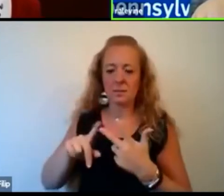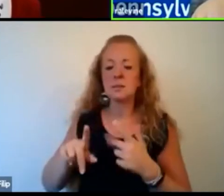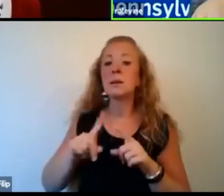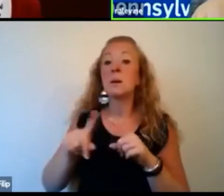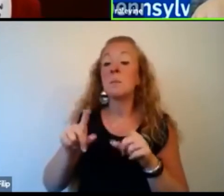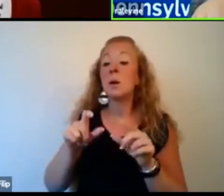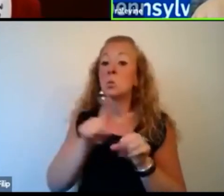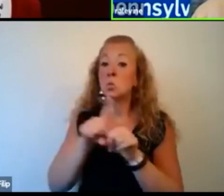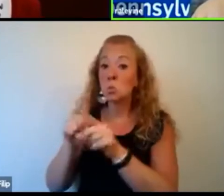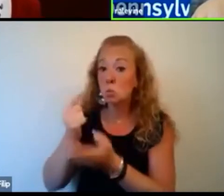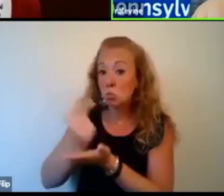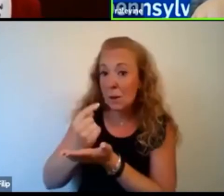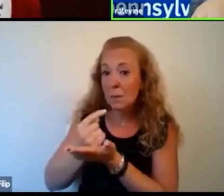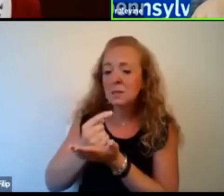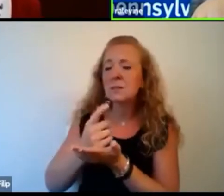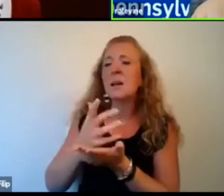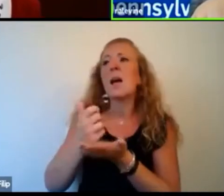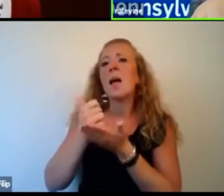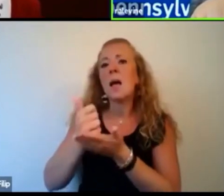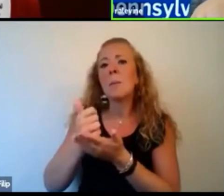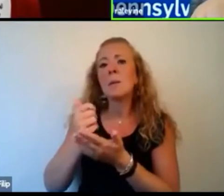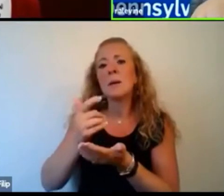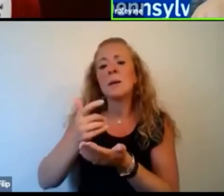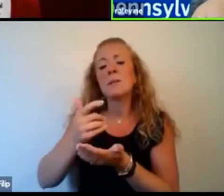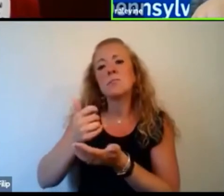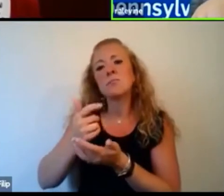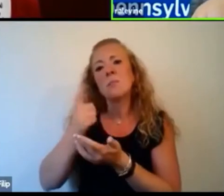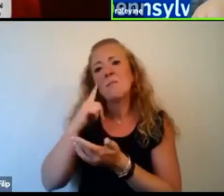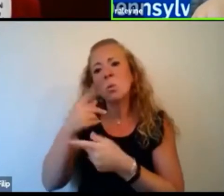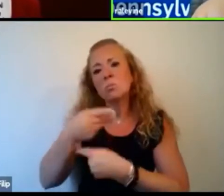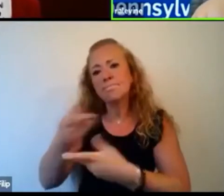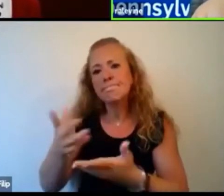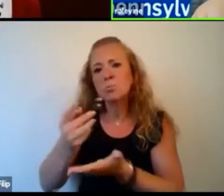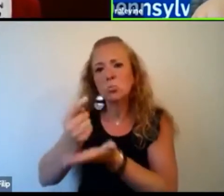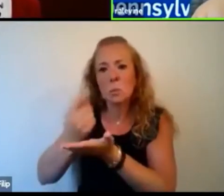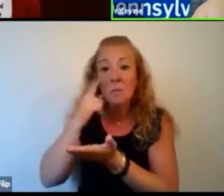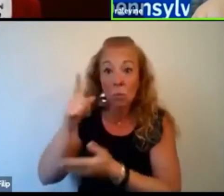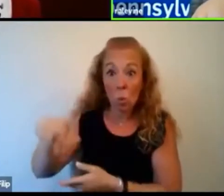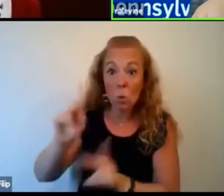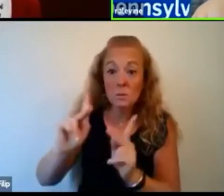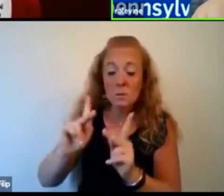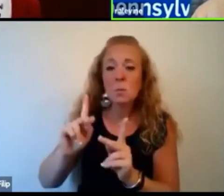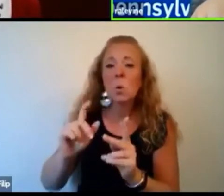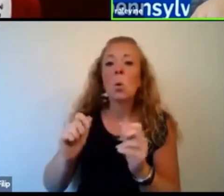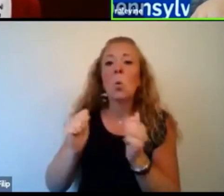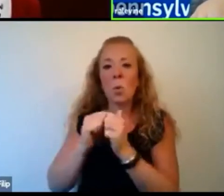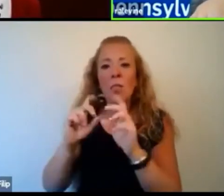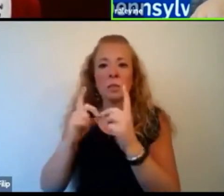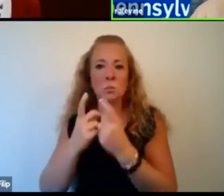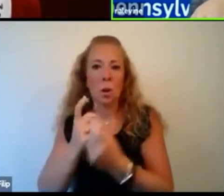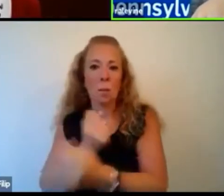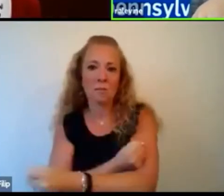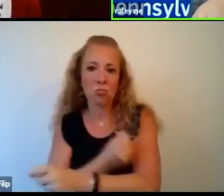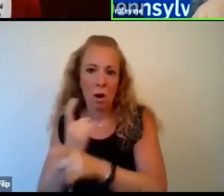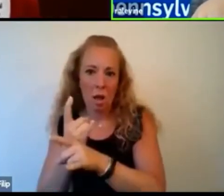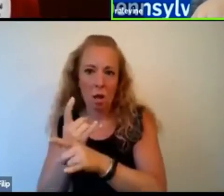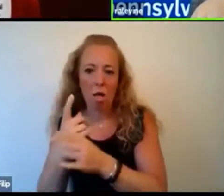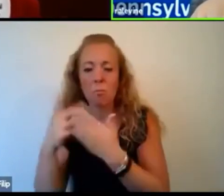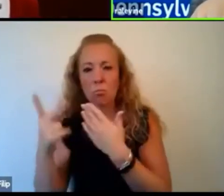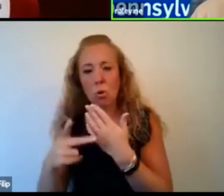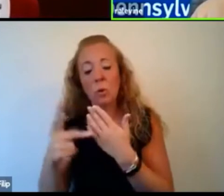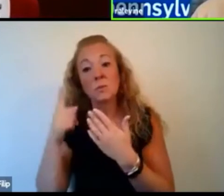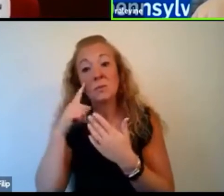to medication-assisted treatment. And then working with the Department of Drug and Alcohol programs for those patients to continue in recovery.